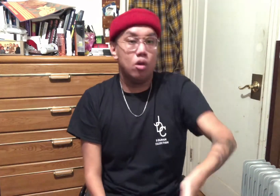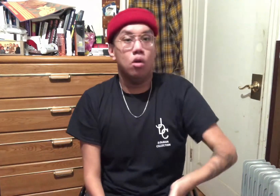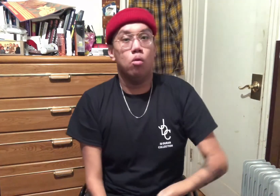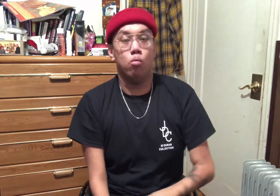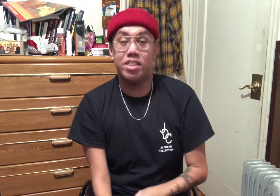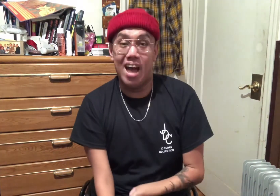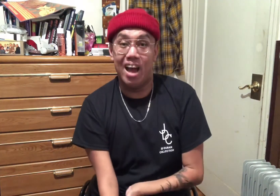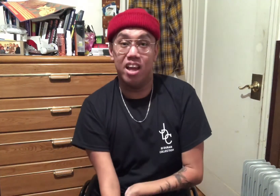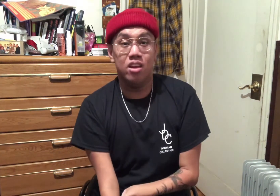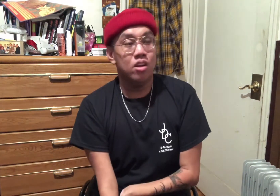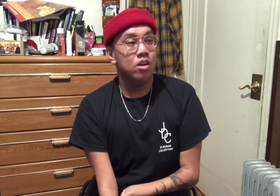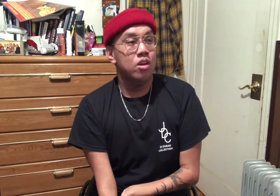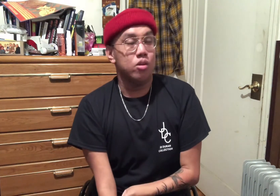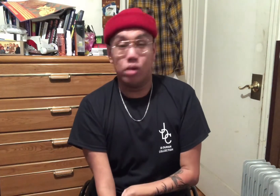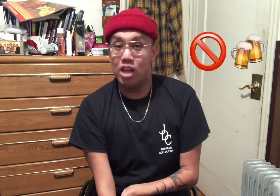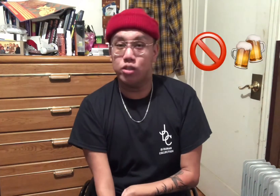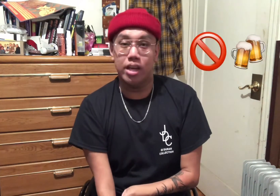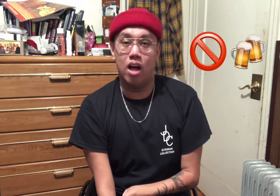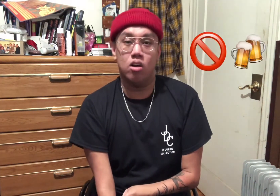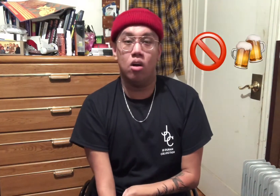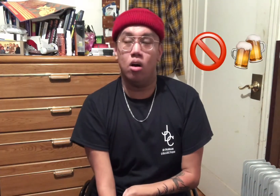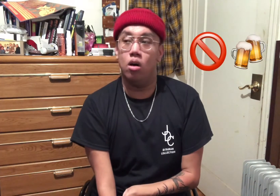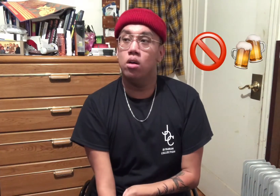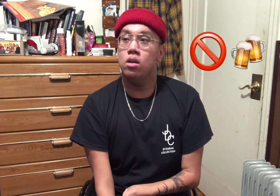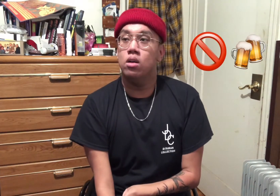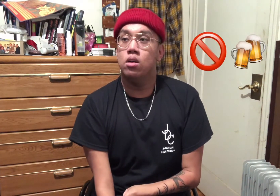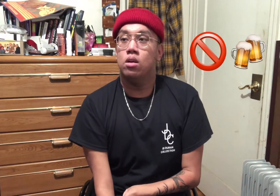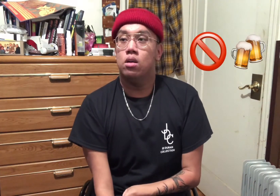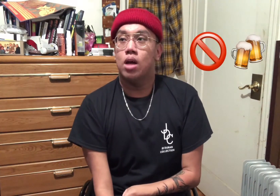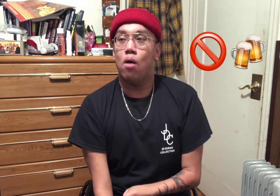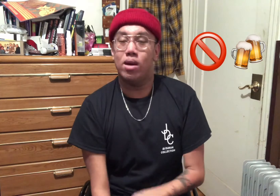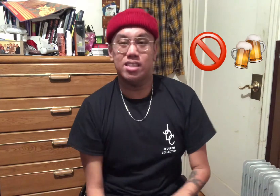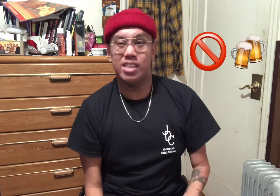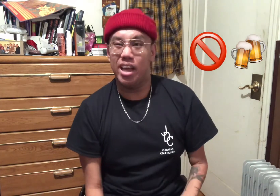With that, do not drink alcohol. I want to say